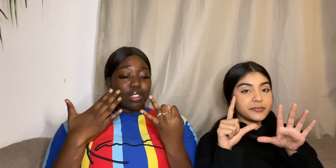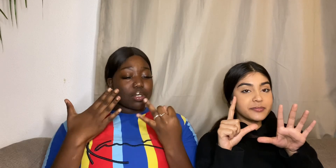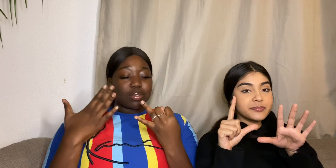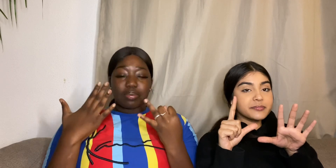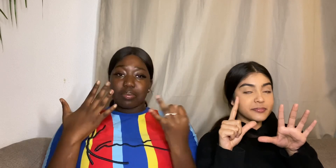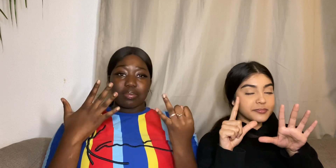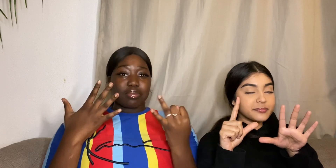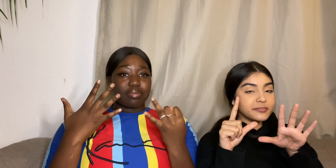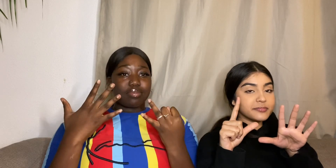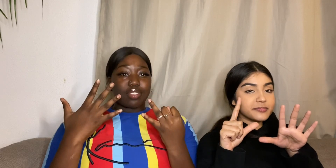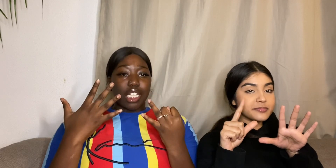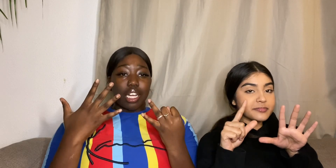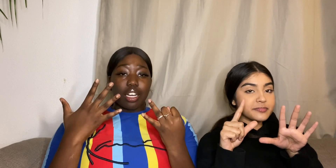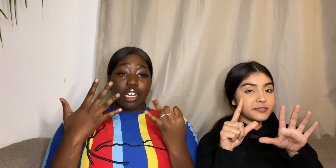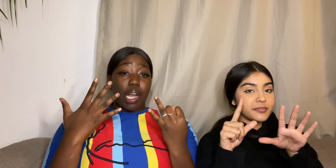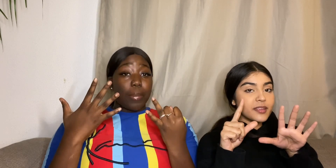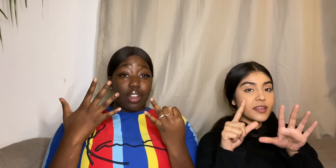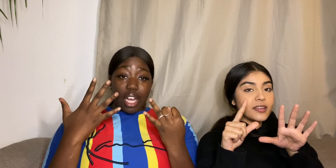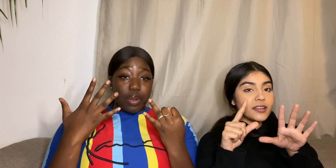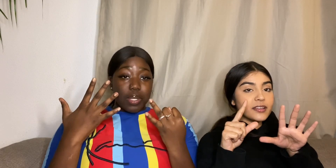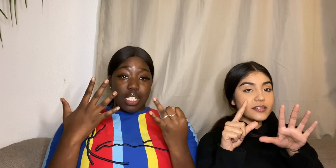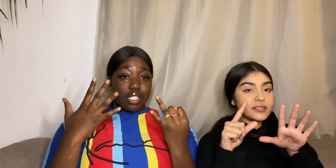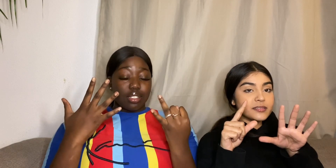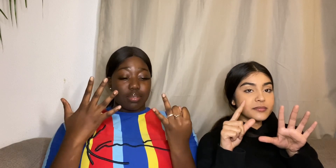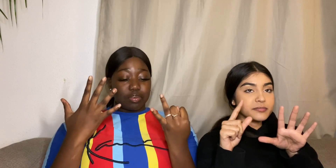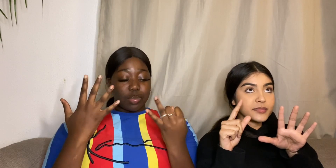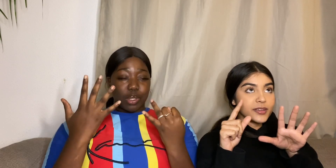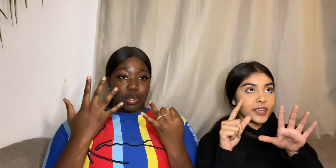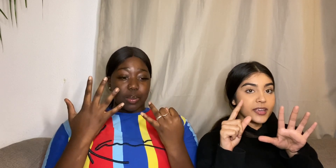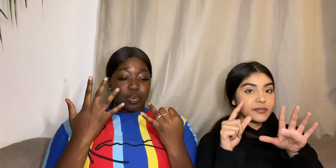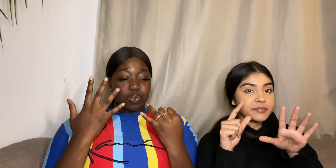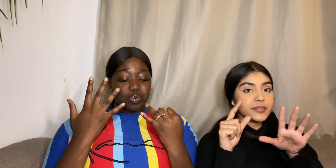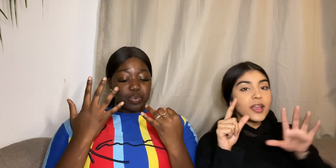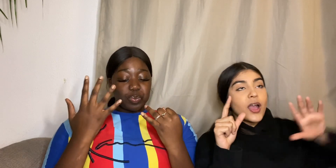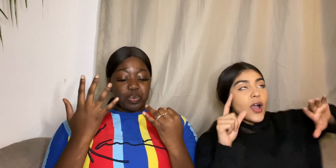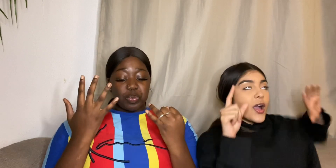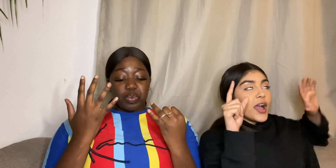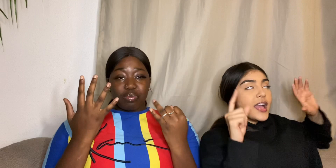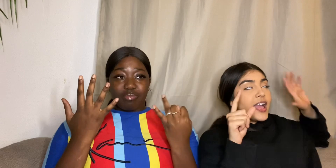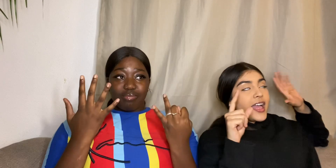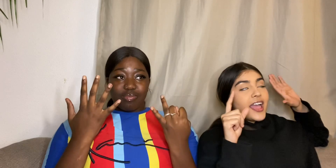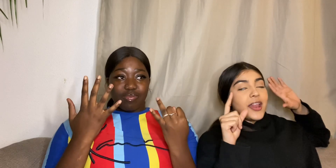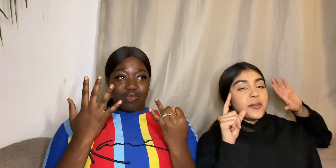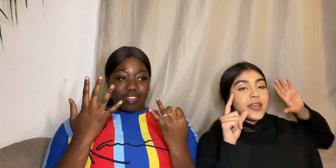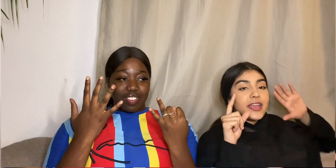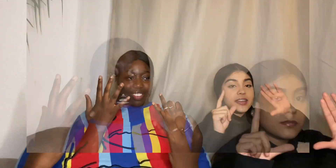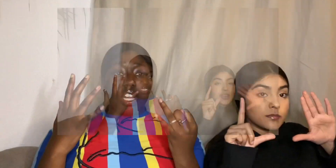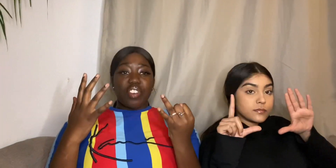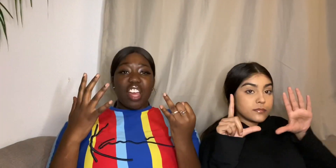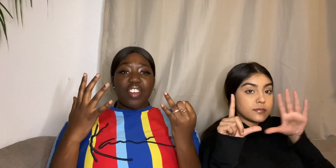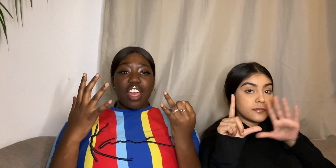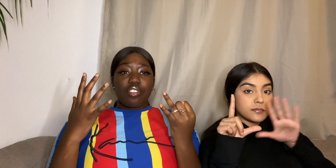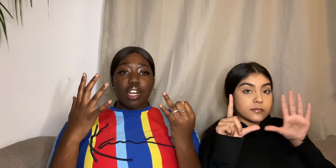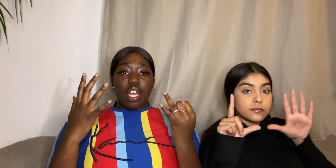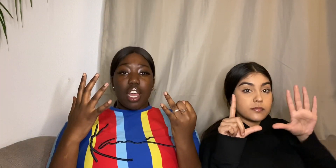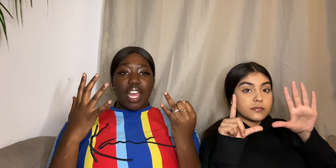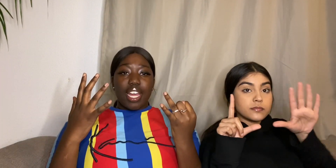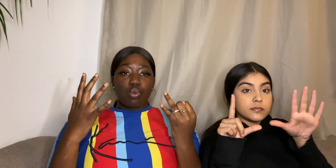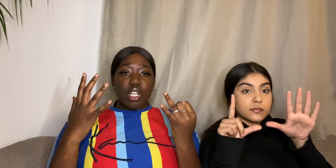a couple of hours so anyway never have i ever had a one night